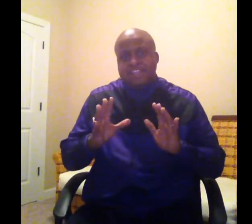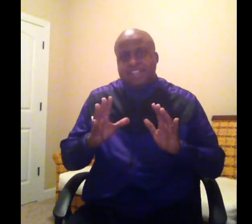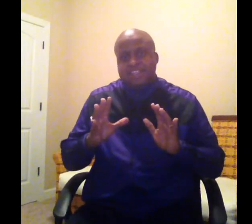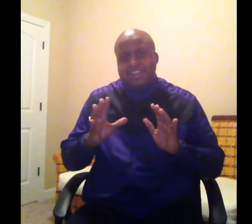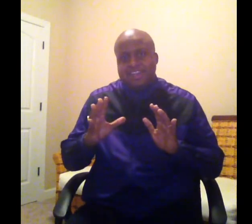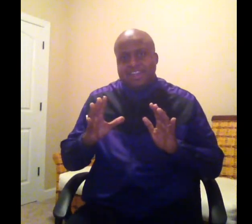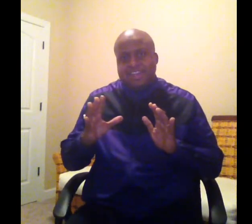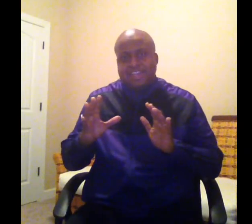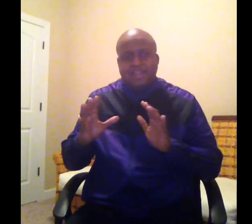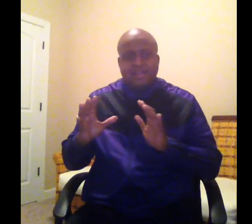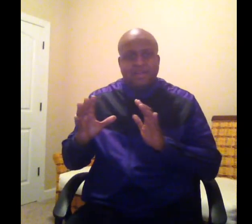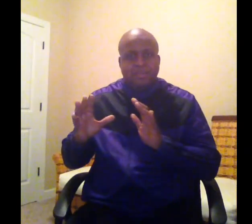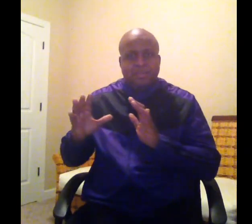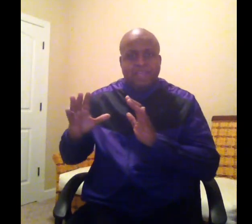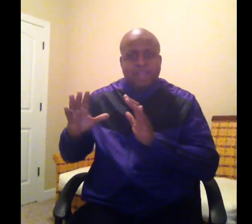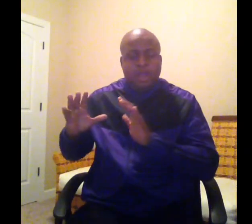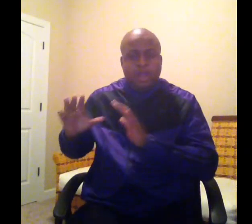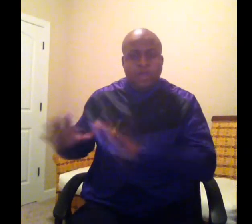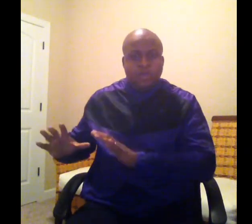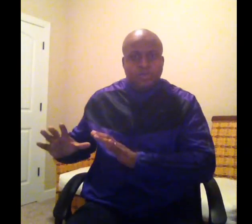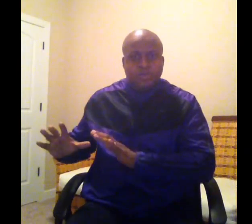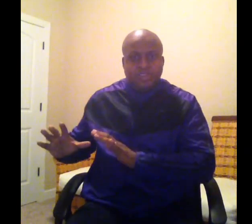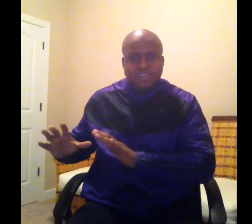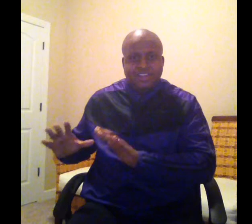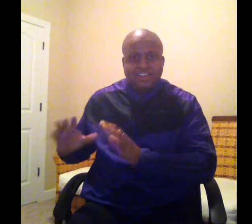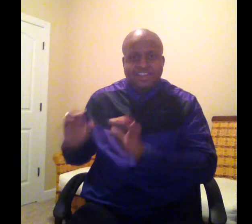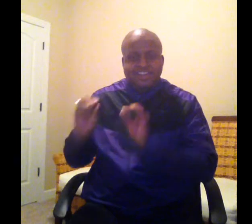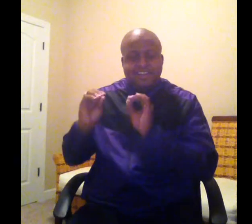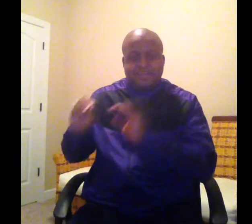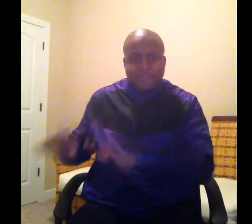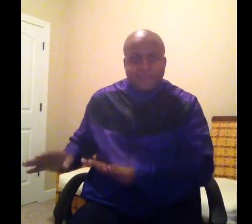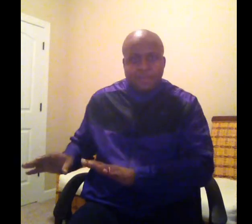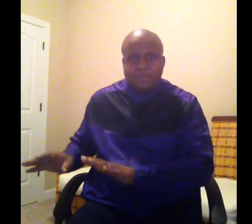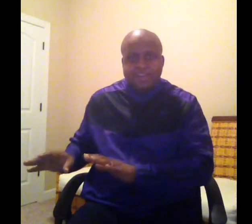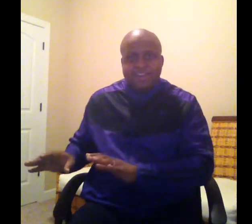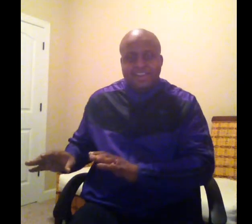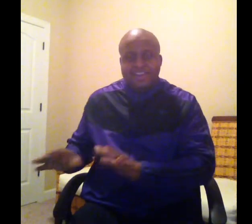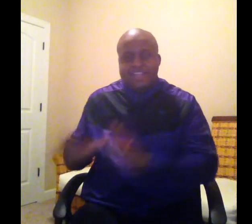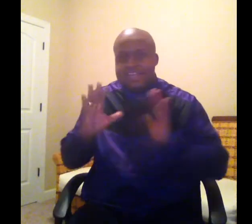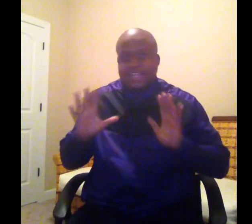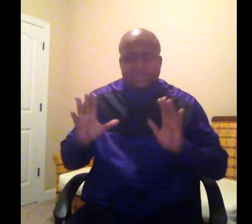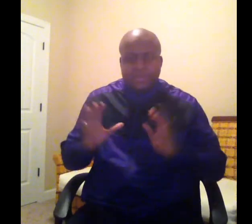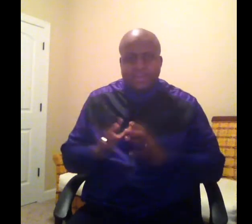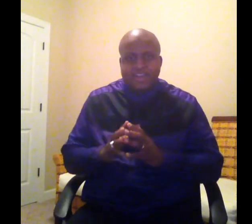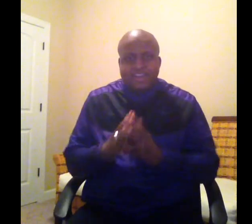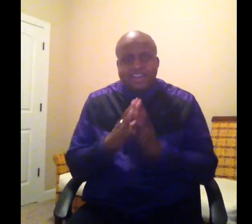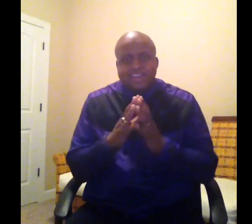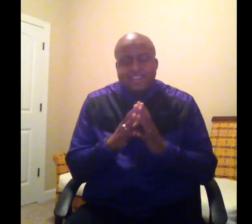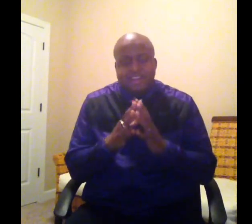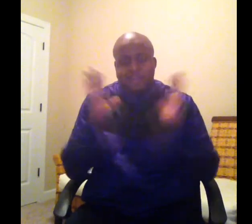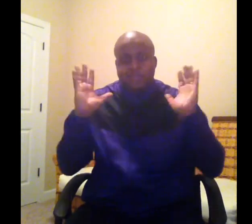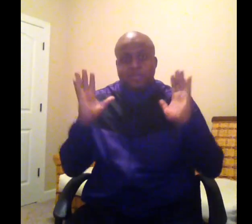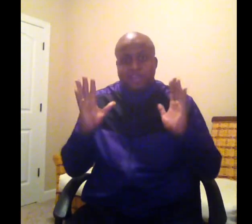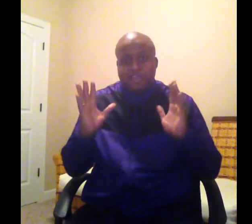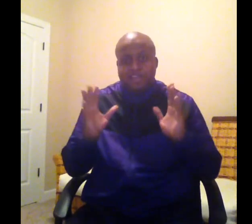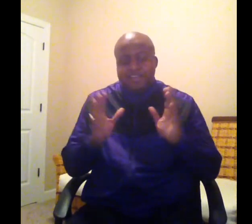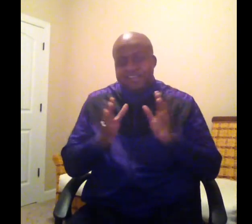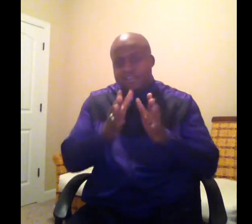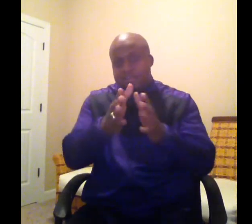can be honed, developed, and implemented all because you